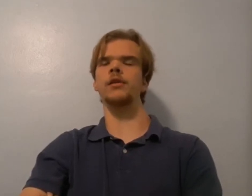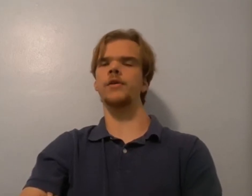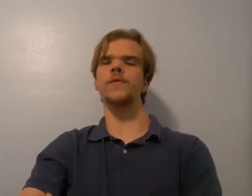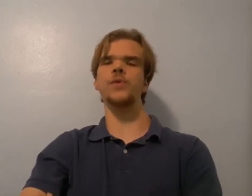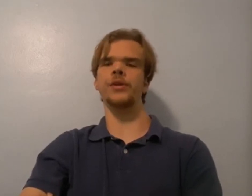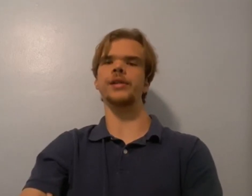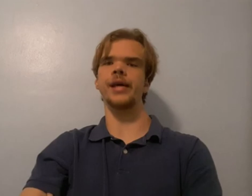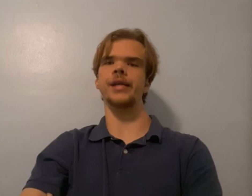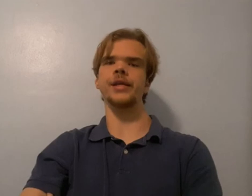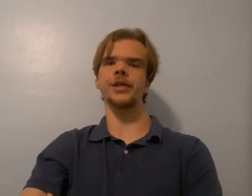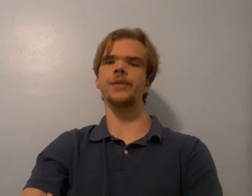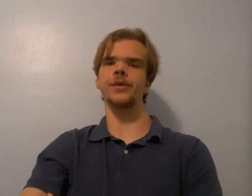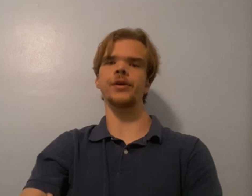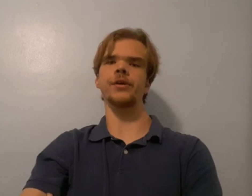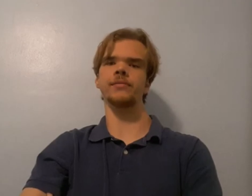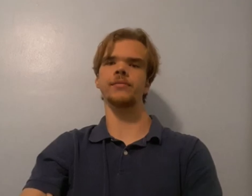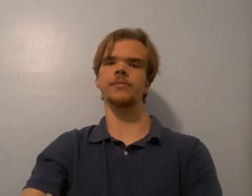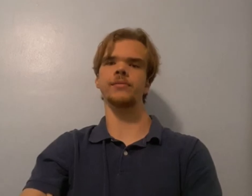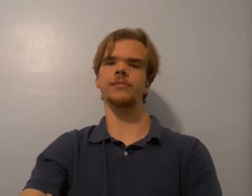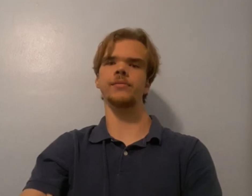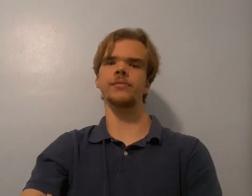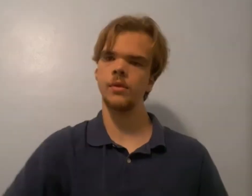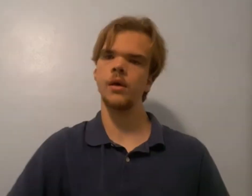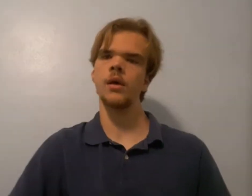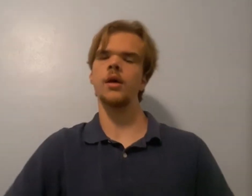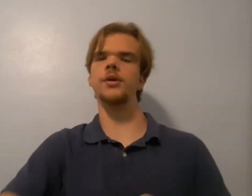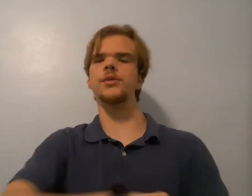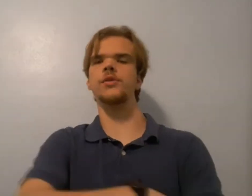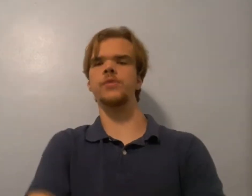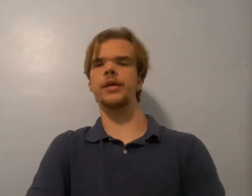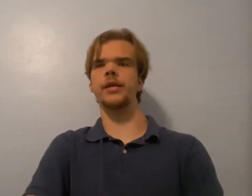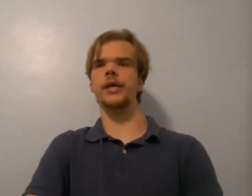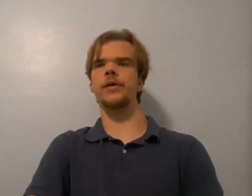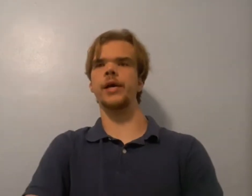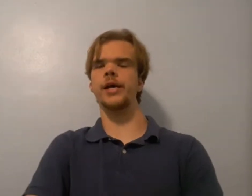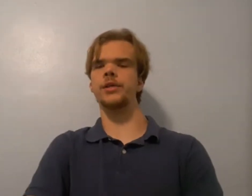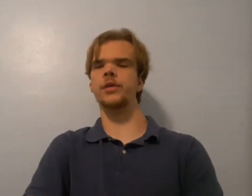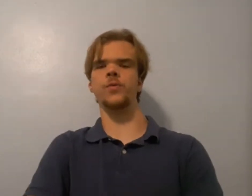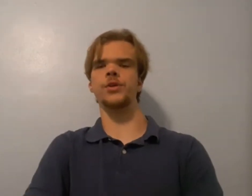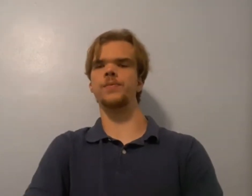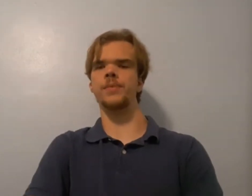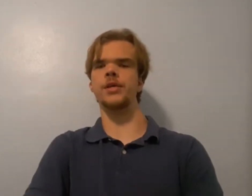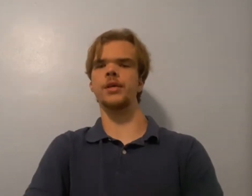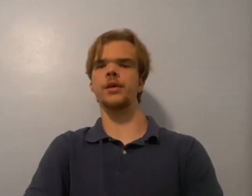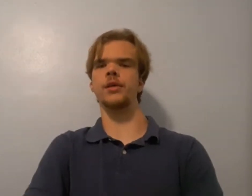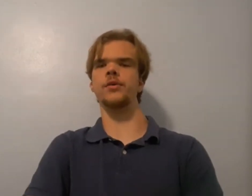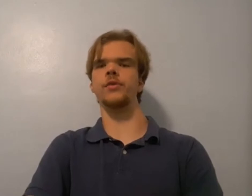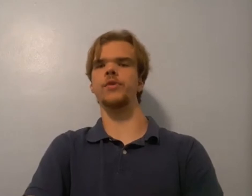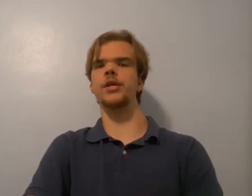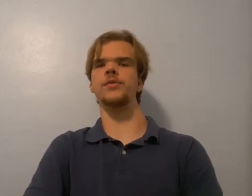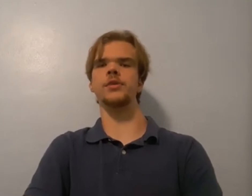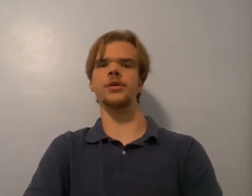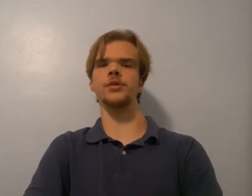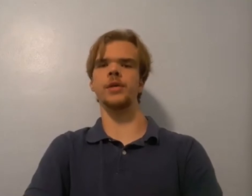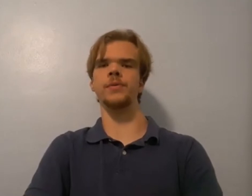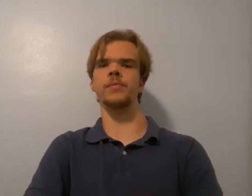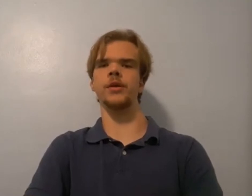look forward to that. That's gonna be good. Also, right now, as we speak, there's a radio station up in